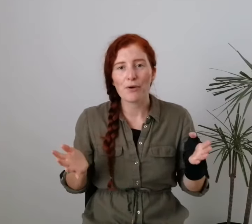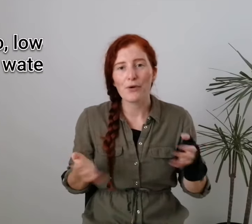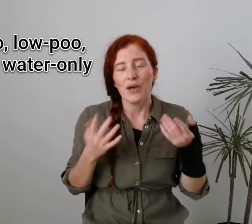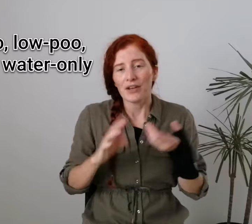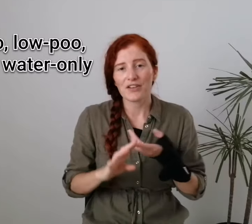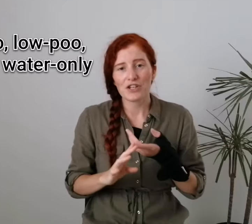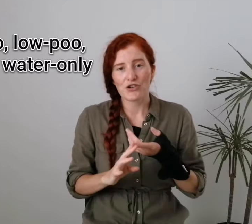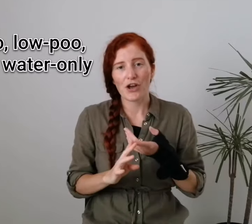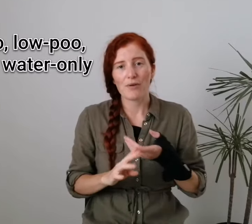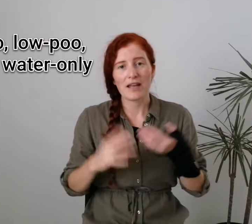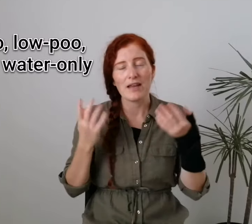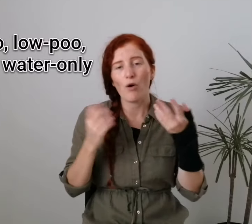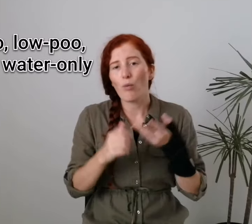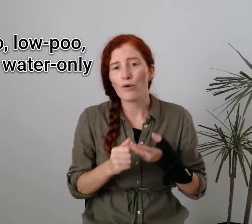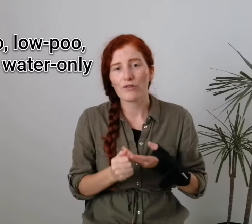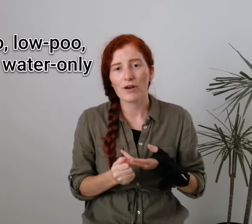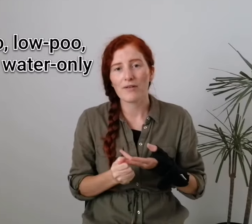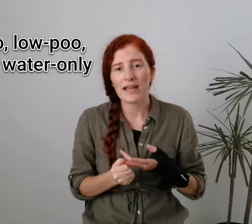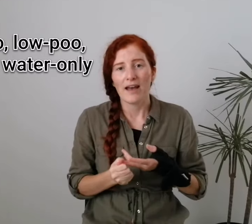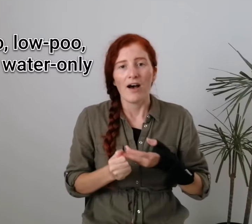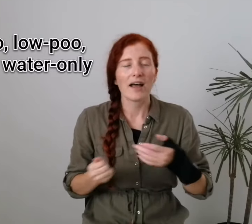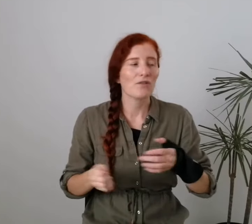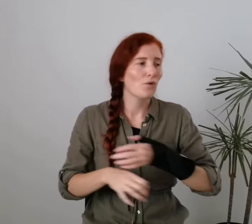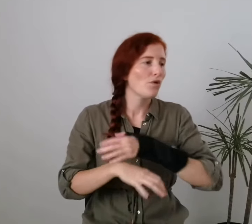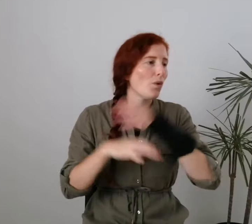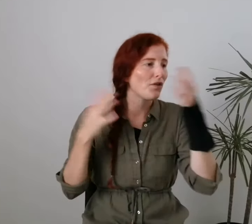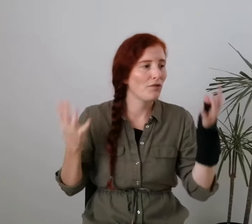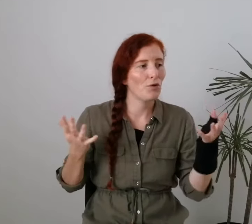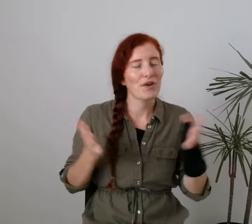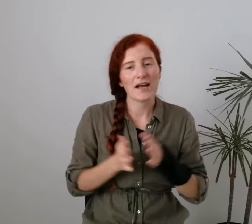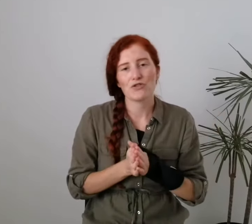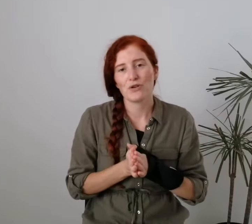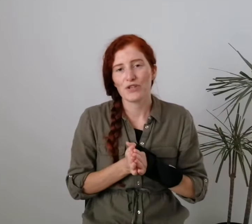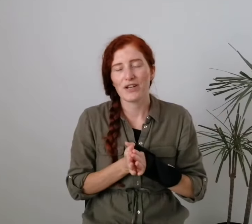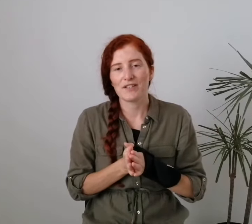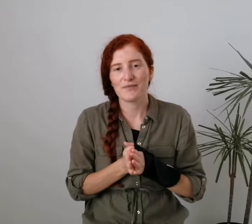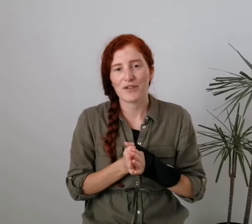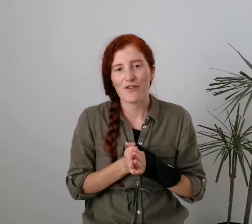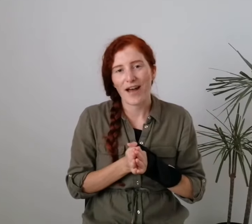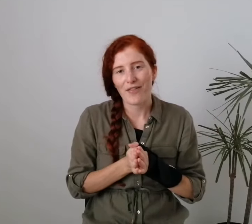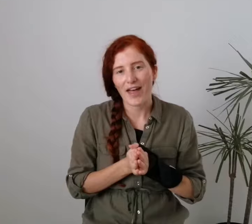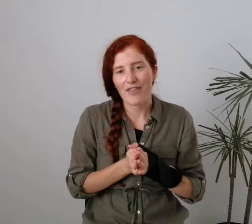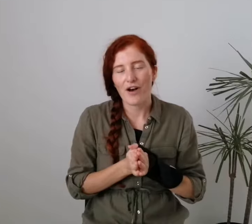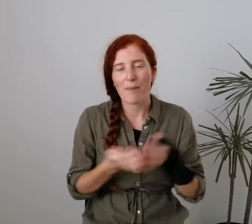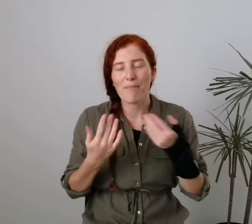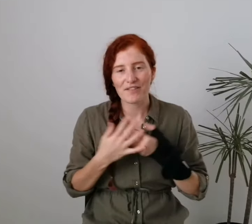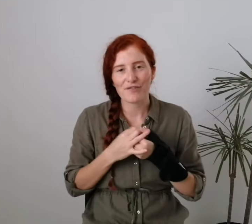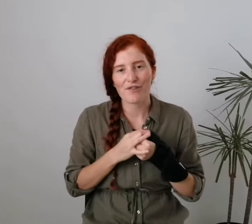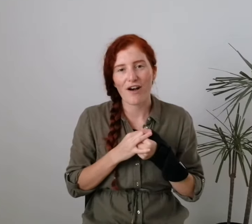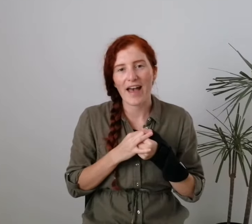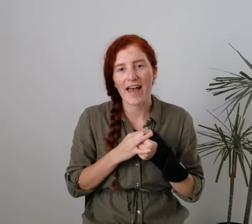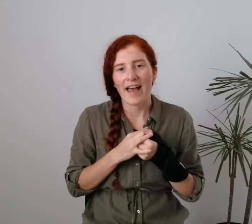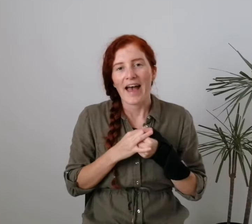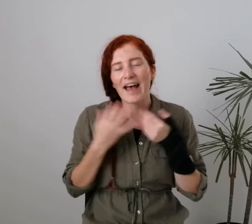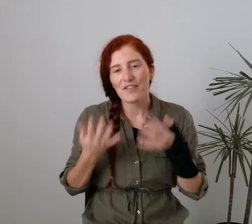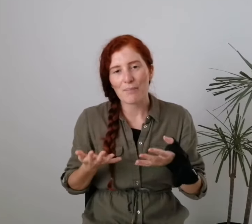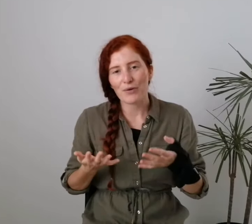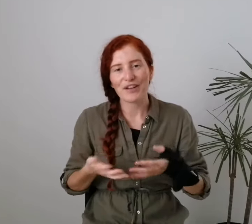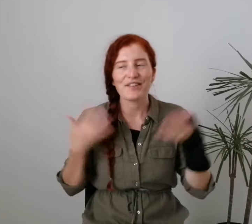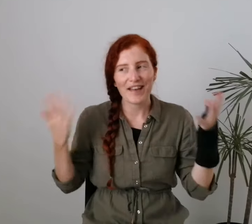poo, conditioner only or water only and all the wonderful natural alternatives that are out there that are better for our hair and our bodies